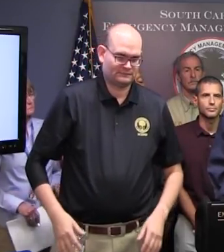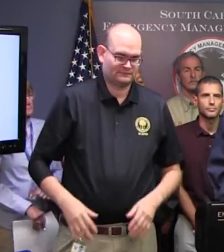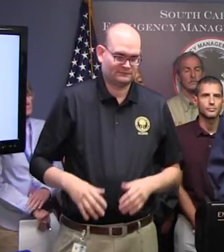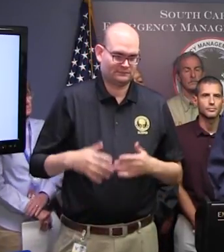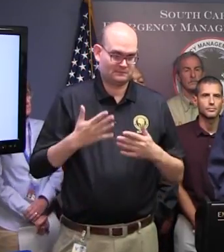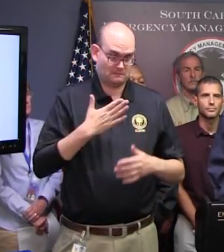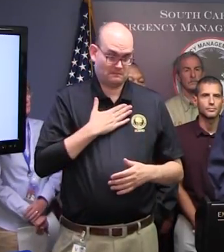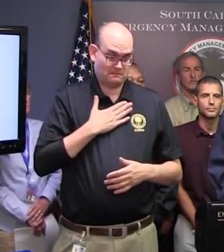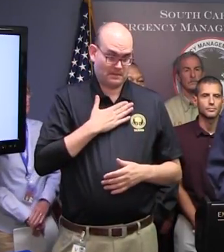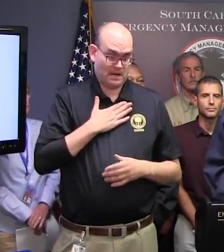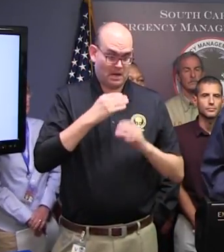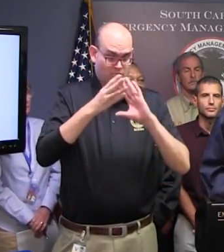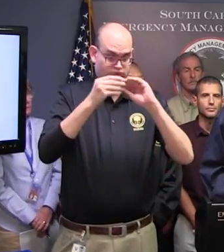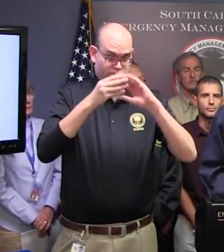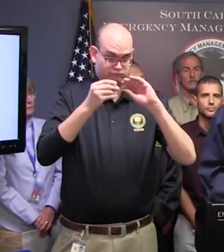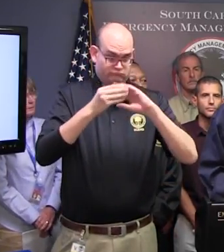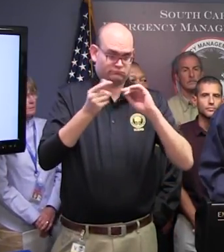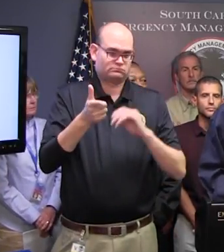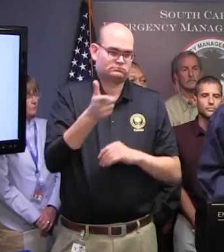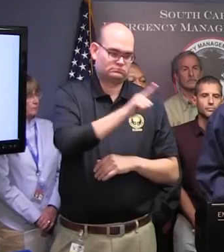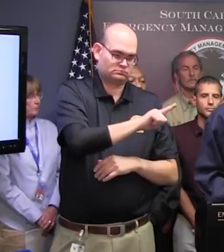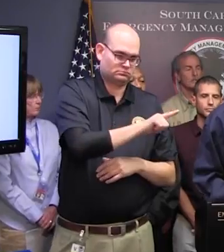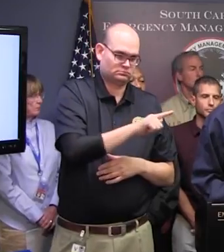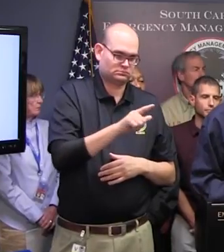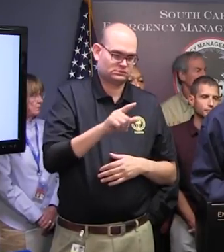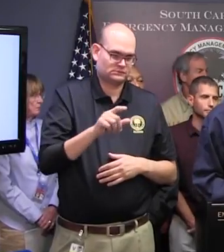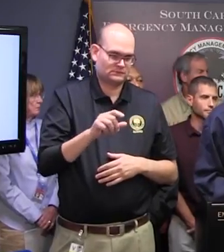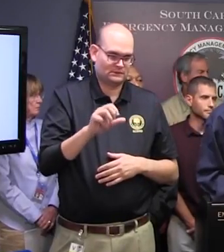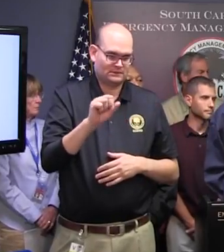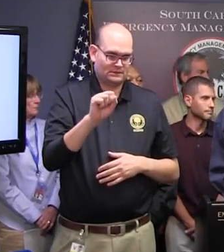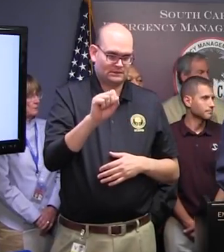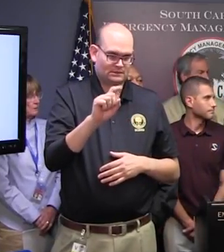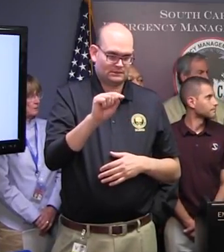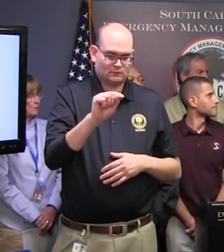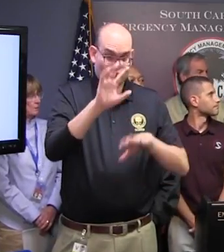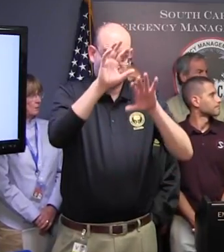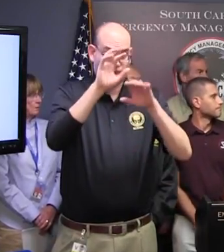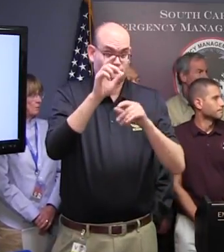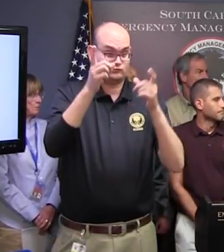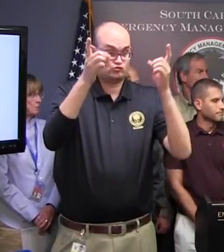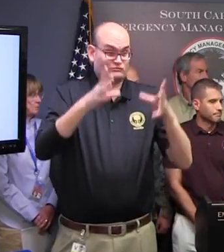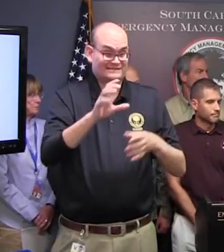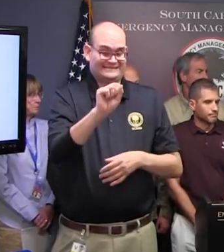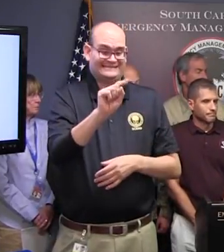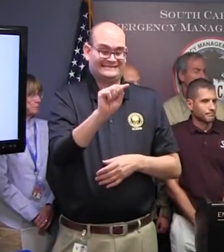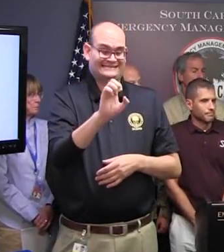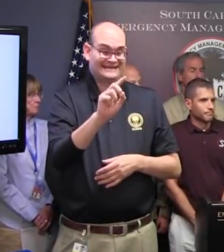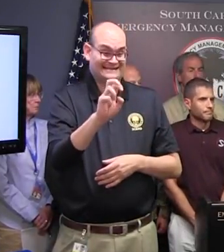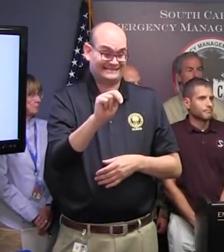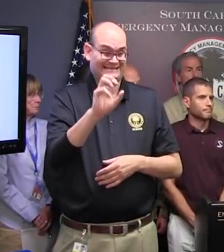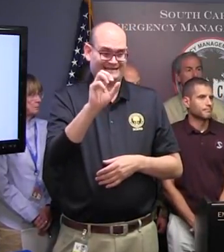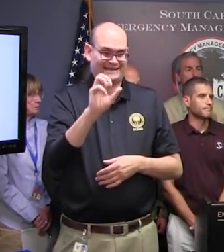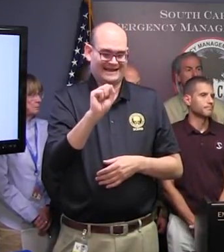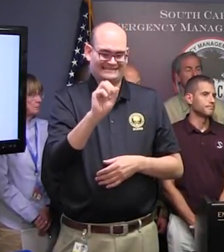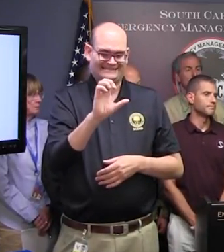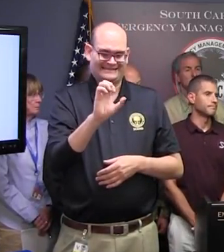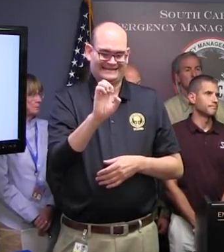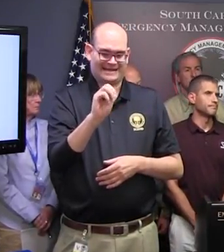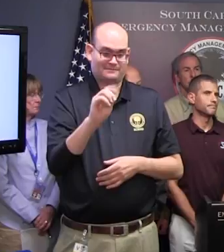And we'll proceed on with Kim Stinson, Director of Emergency Management Division. Stinson.